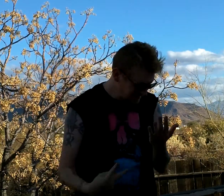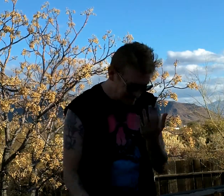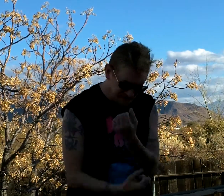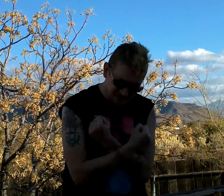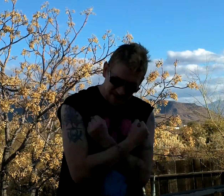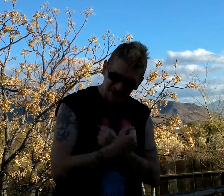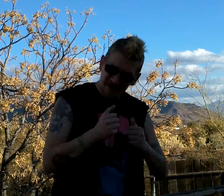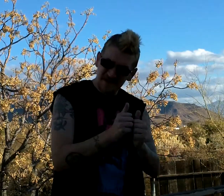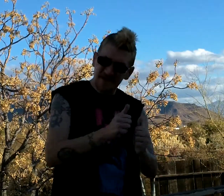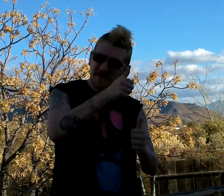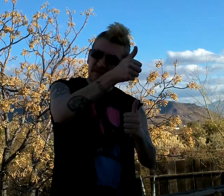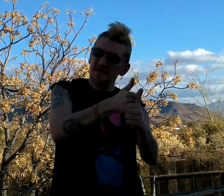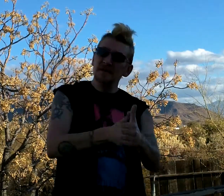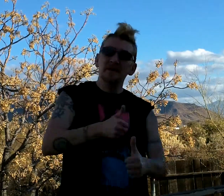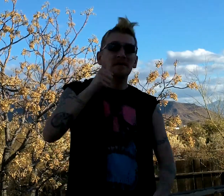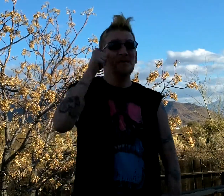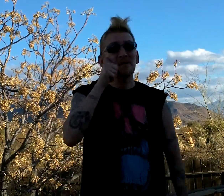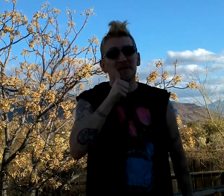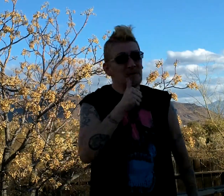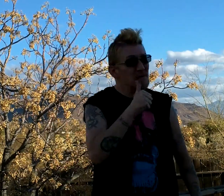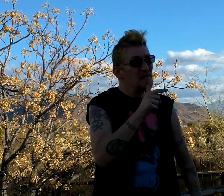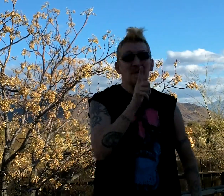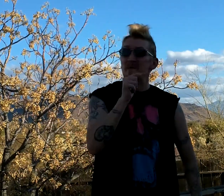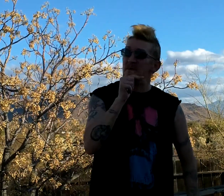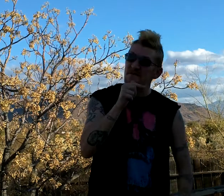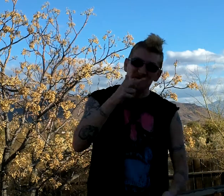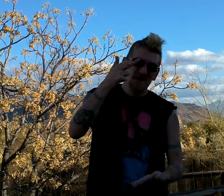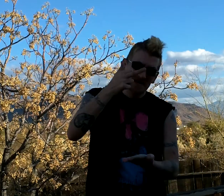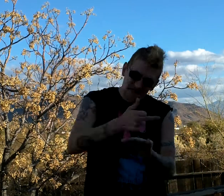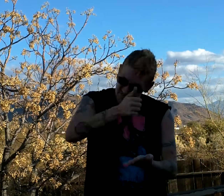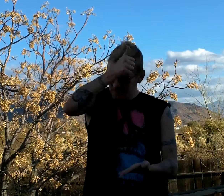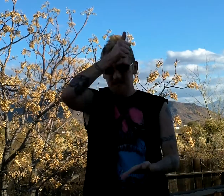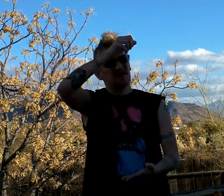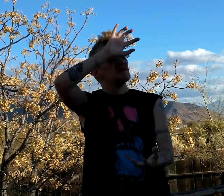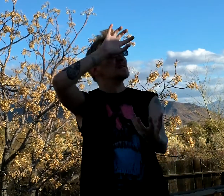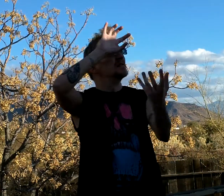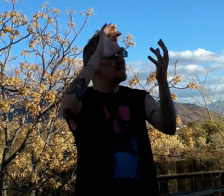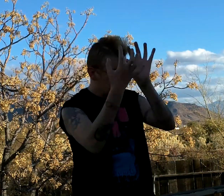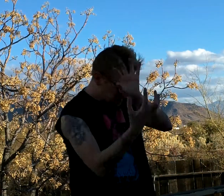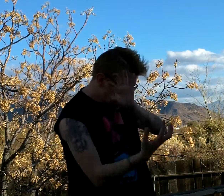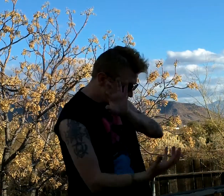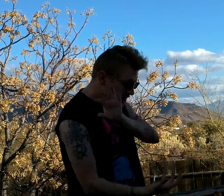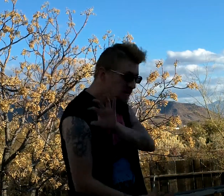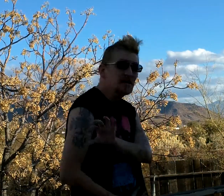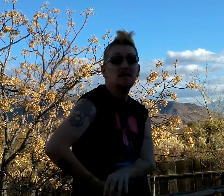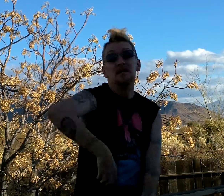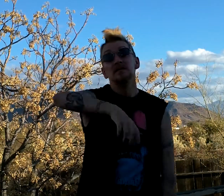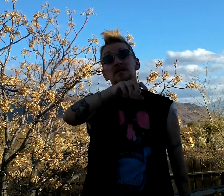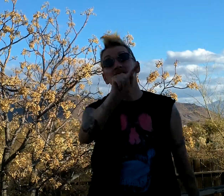with every girl who fucks me up I